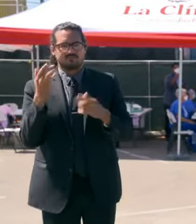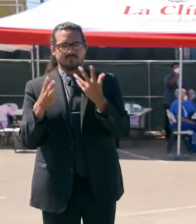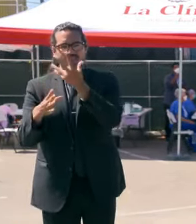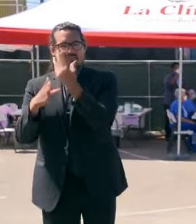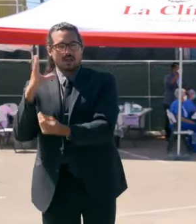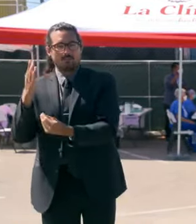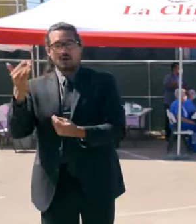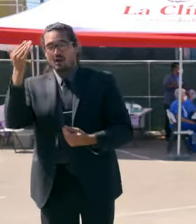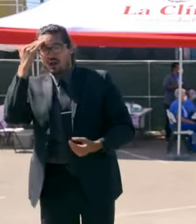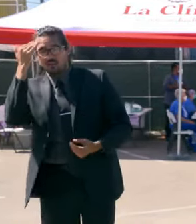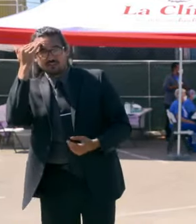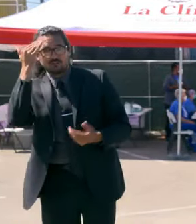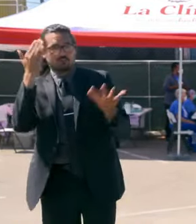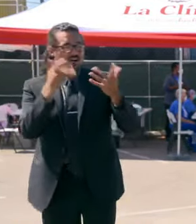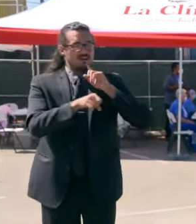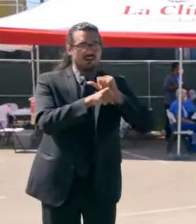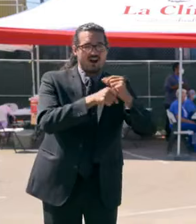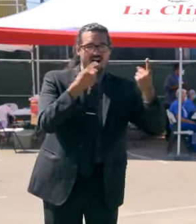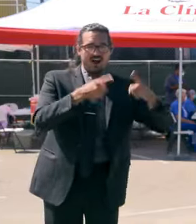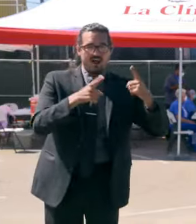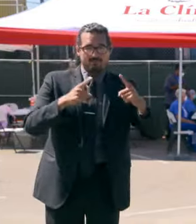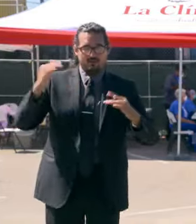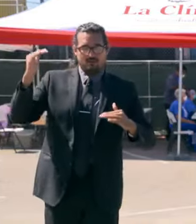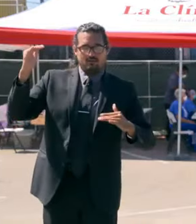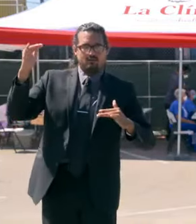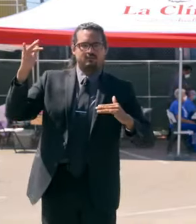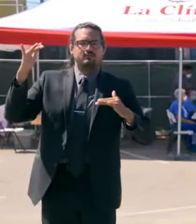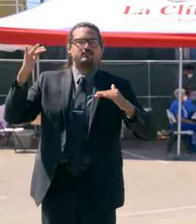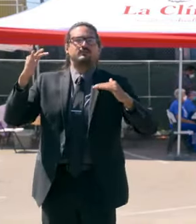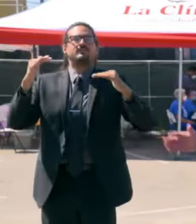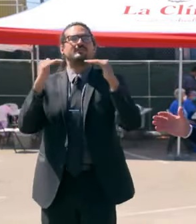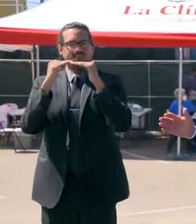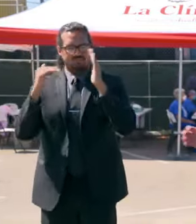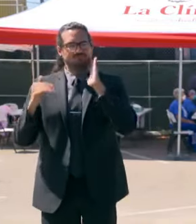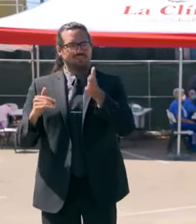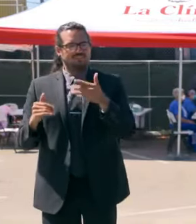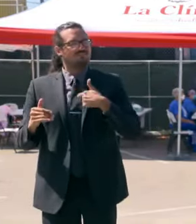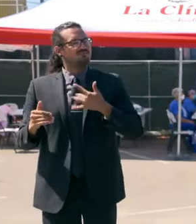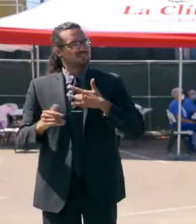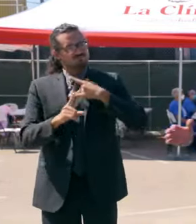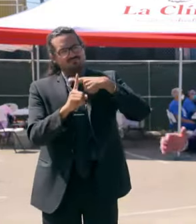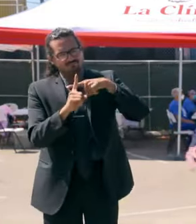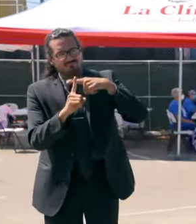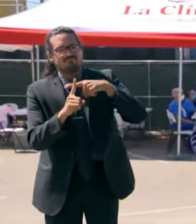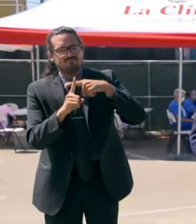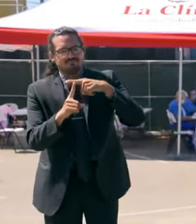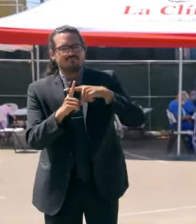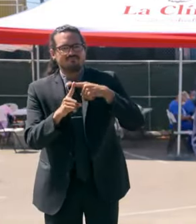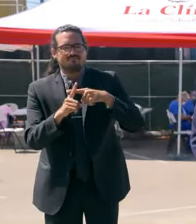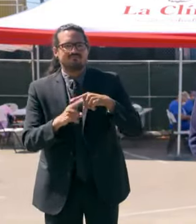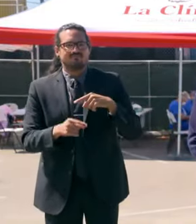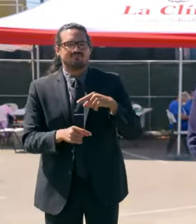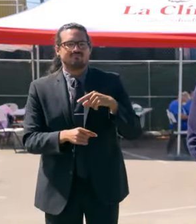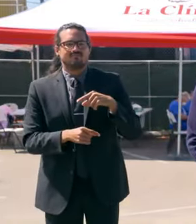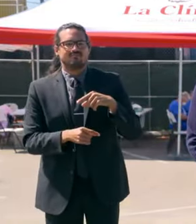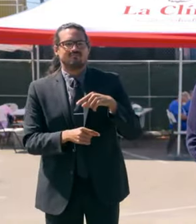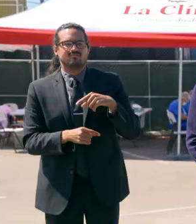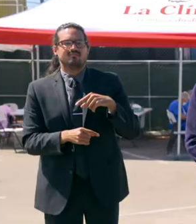close very, rapidly. And I'm very encouraged by that. We have a GOT effort that's simply without precedent in California history.